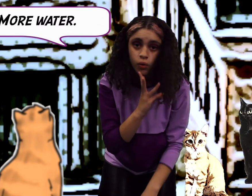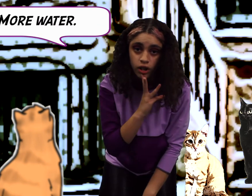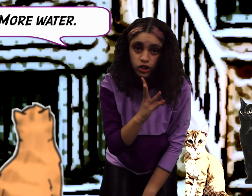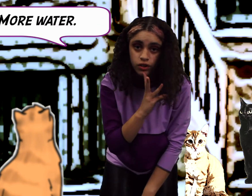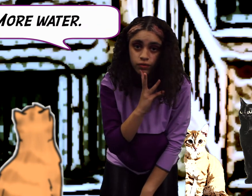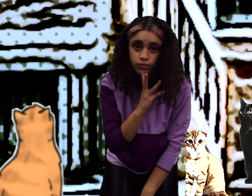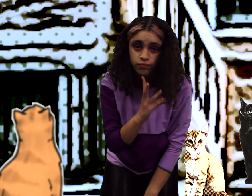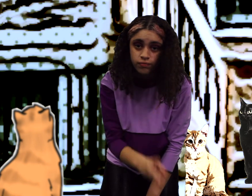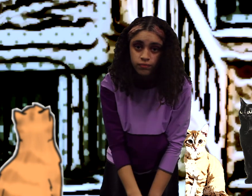water.